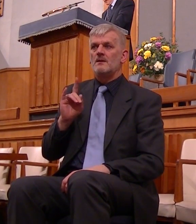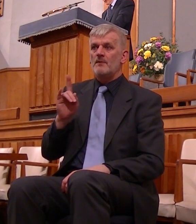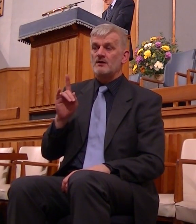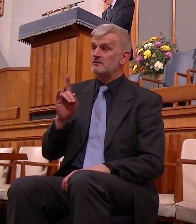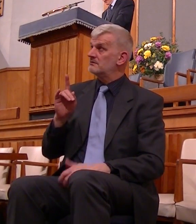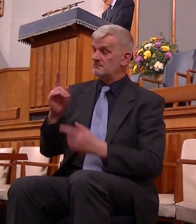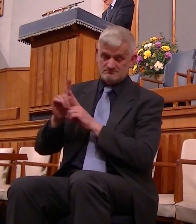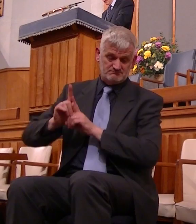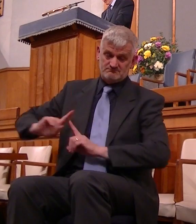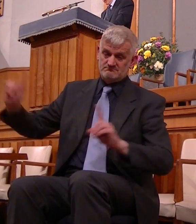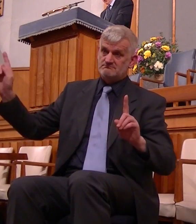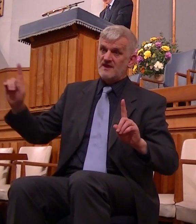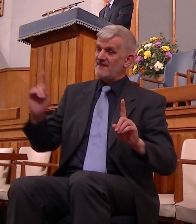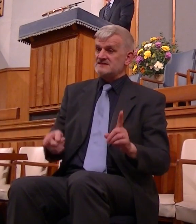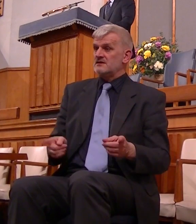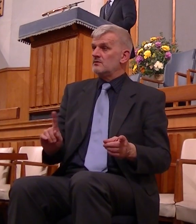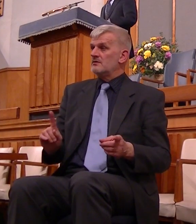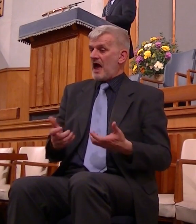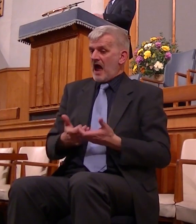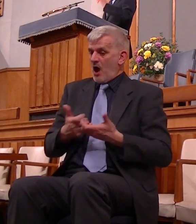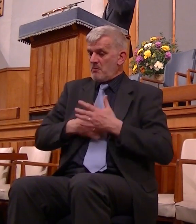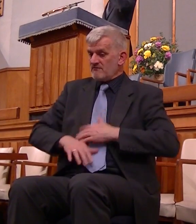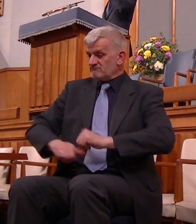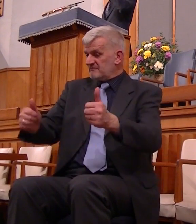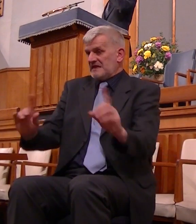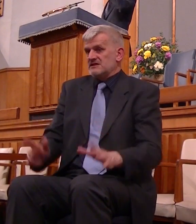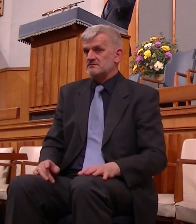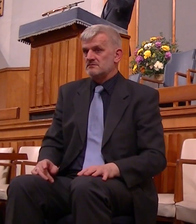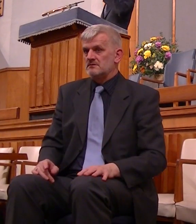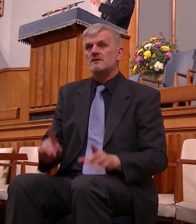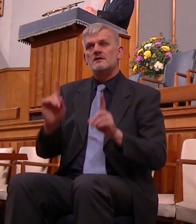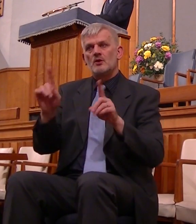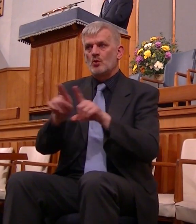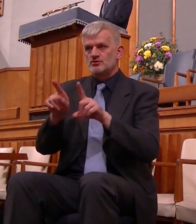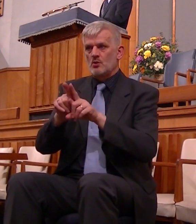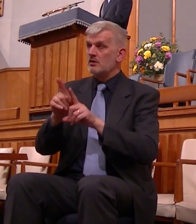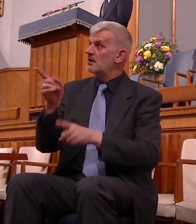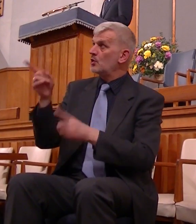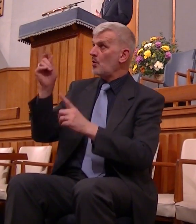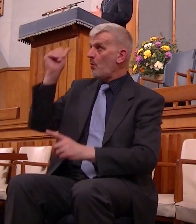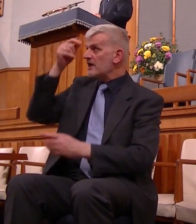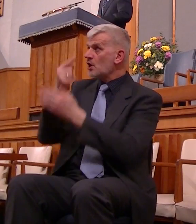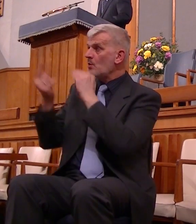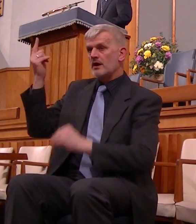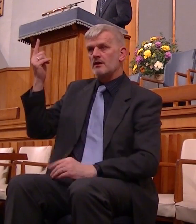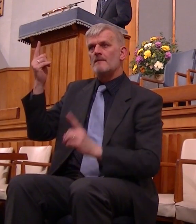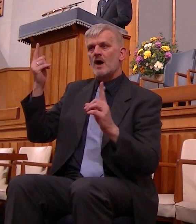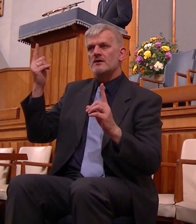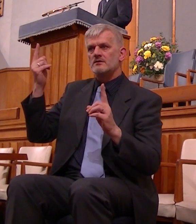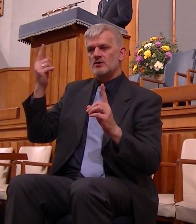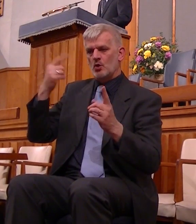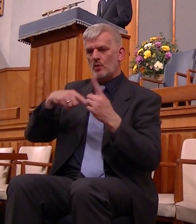it's how we are and then only God is wise but if we're rebels against God we think we're wise